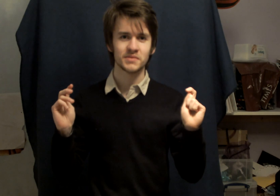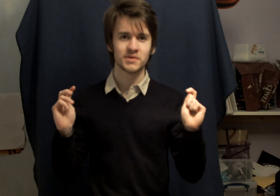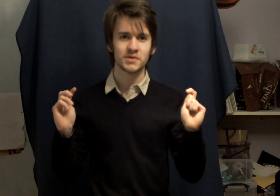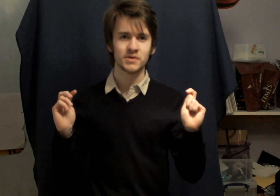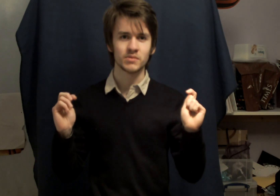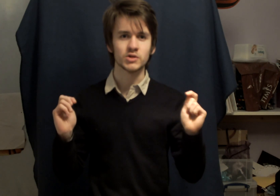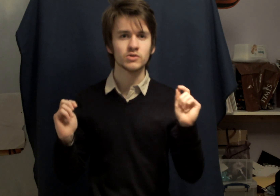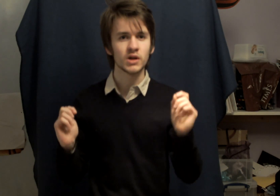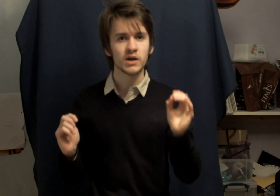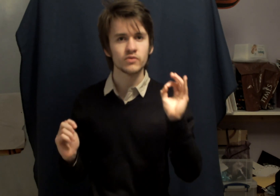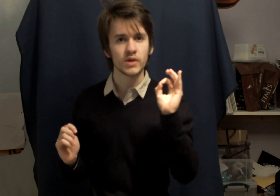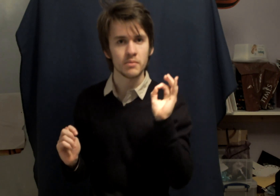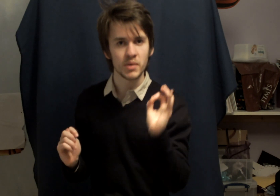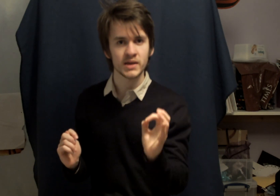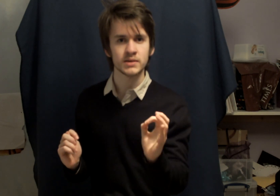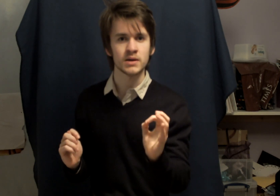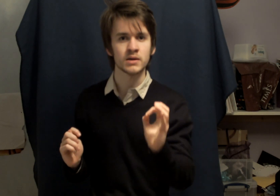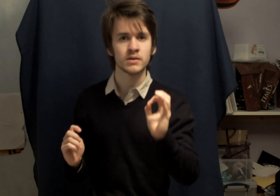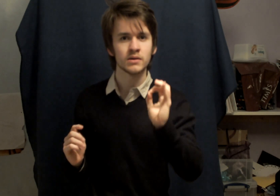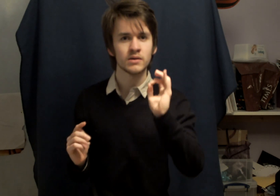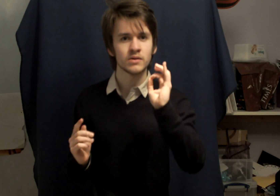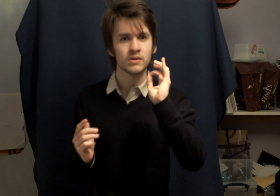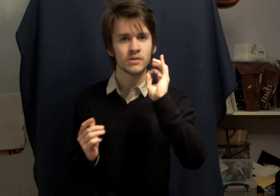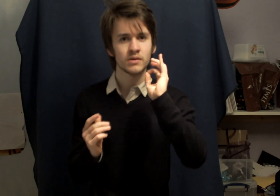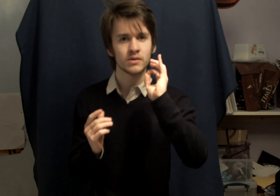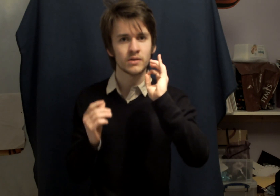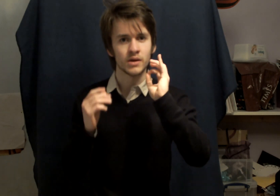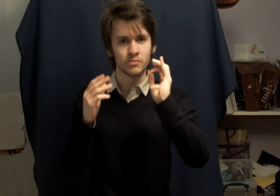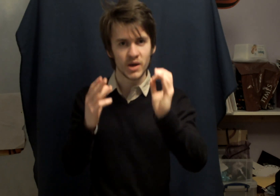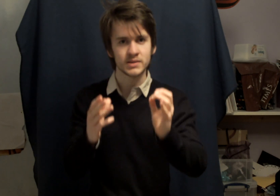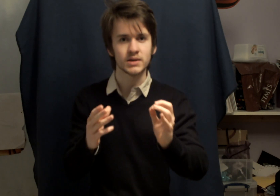because your life will get better and better